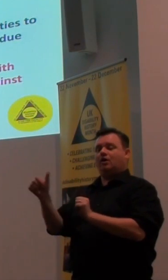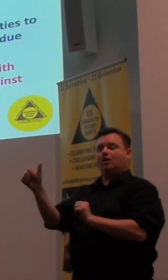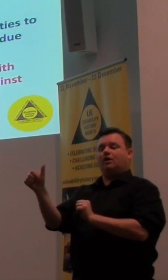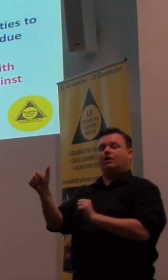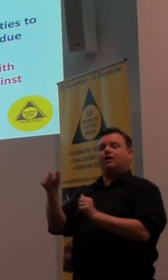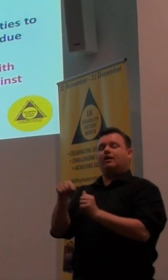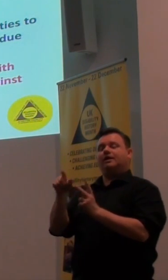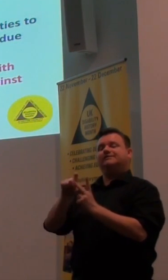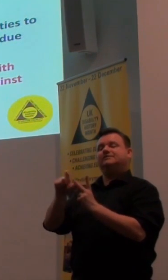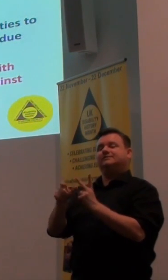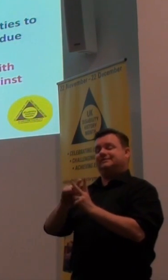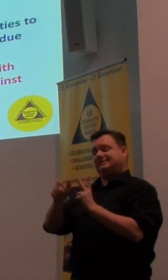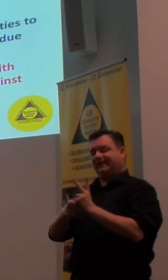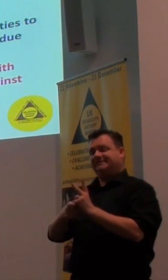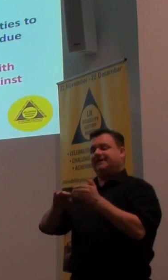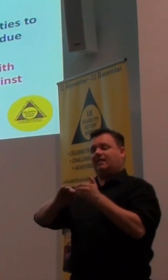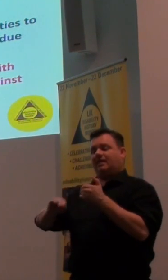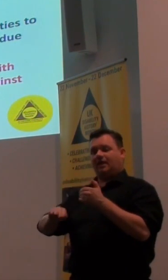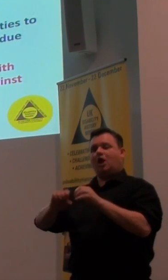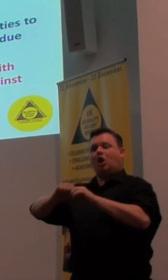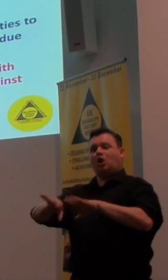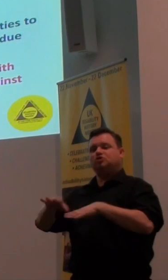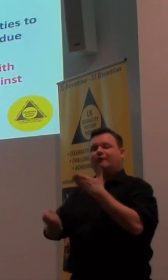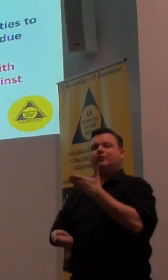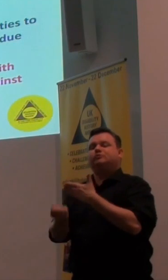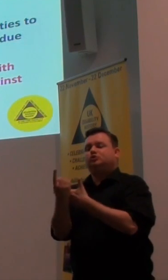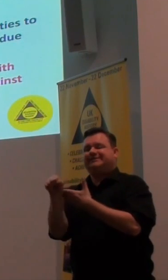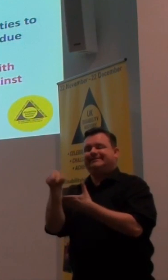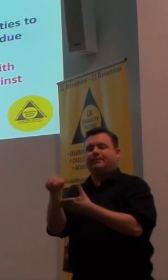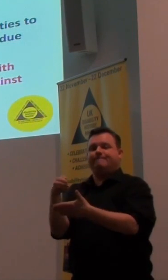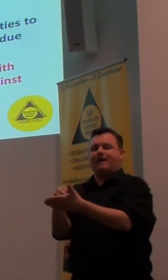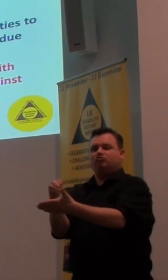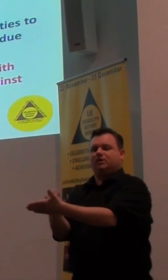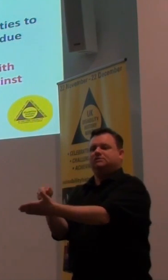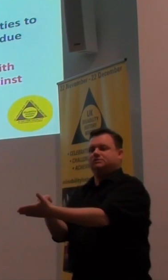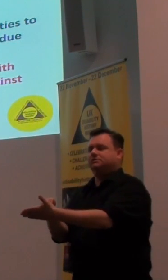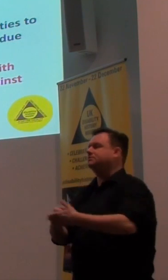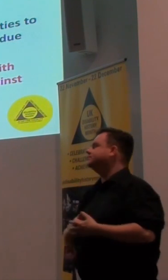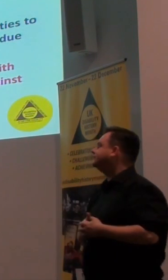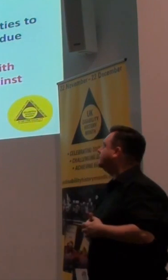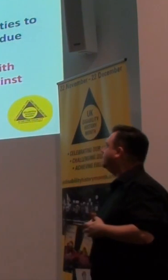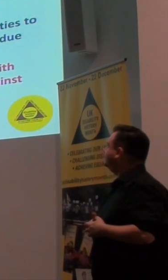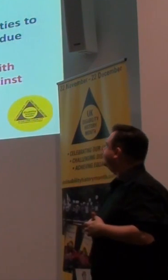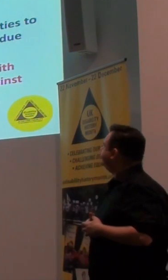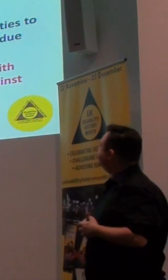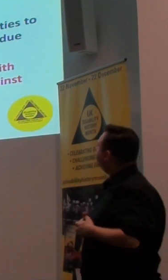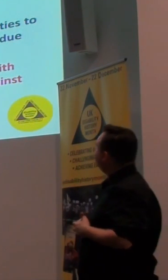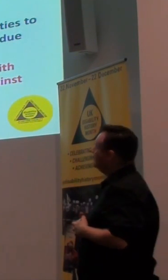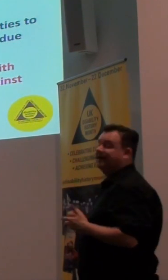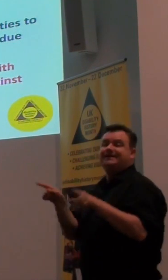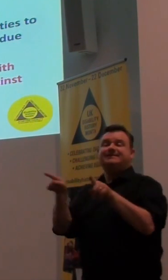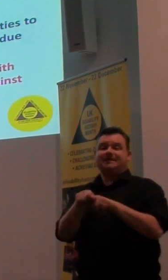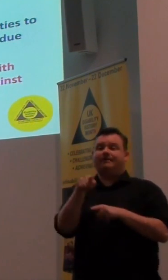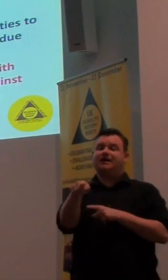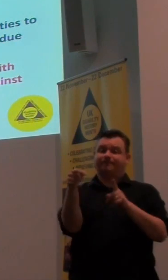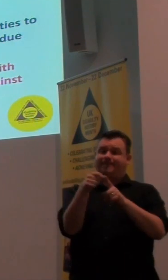opportunity to take part in the normal life due to things beyond us, the barriers, the sorts of things that Penny was talking about. If